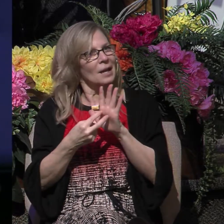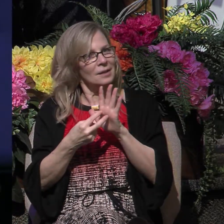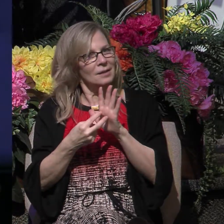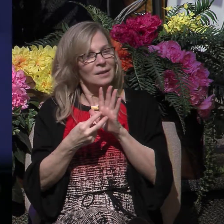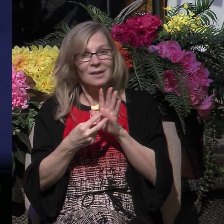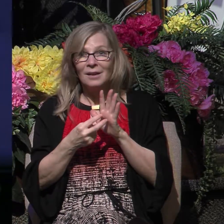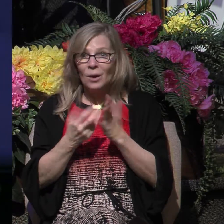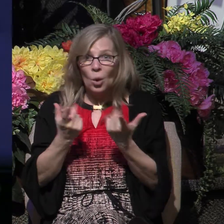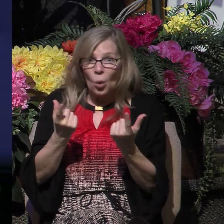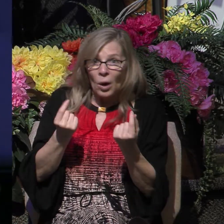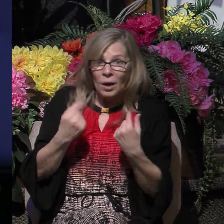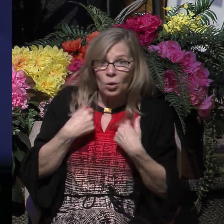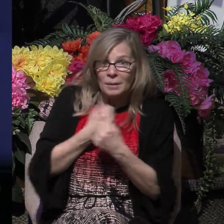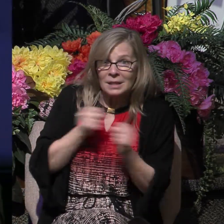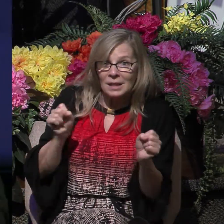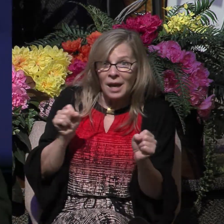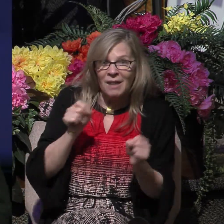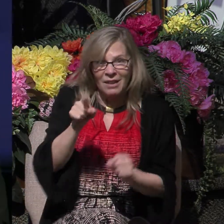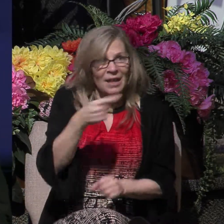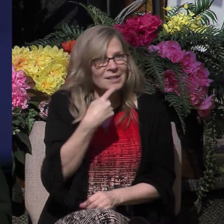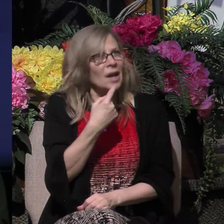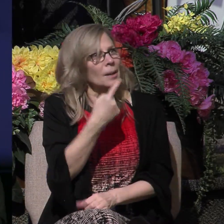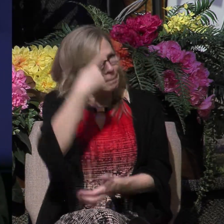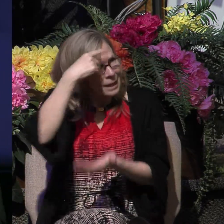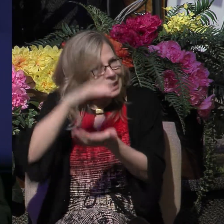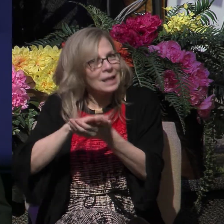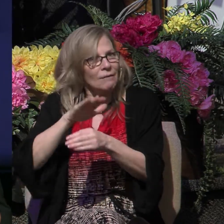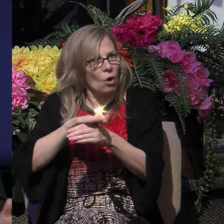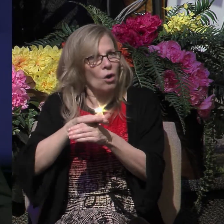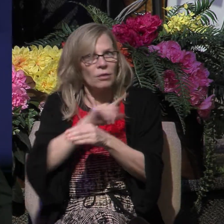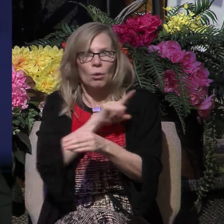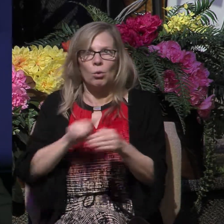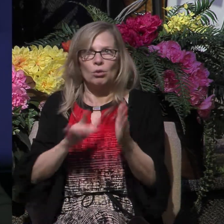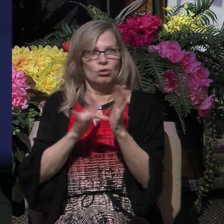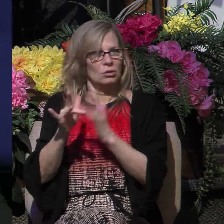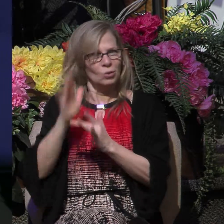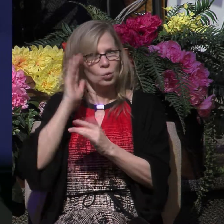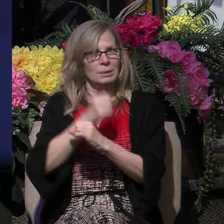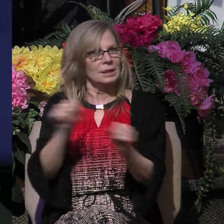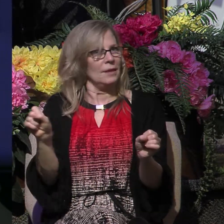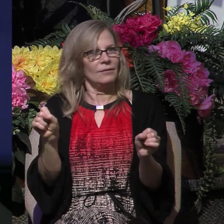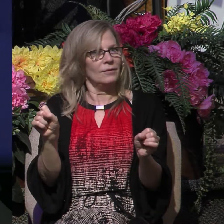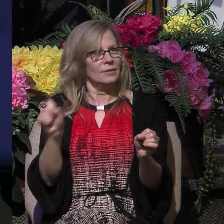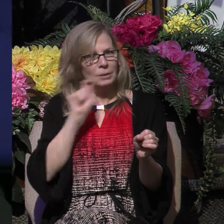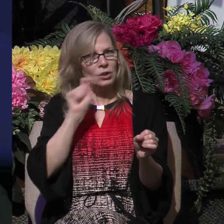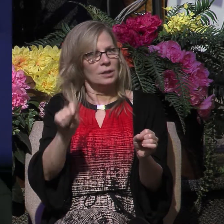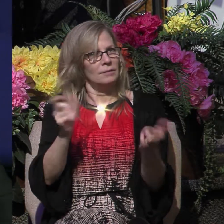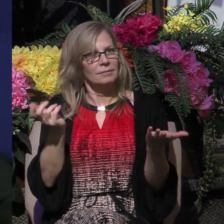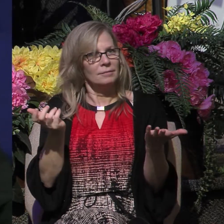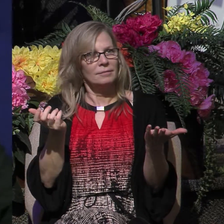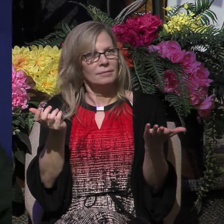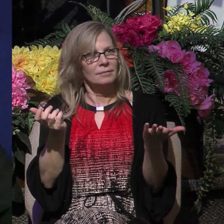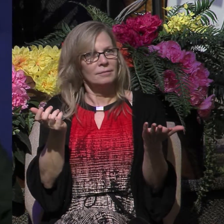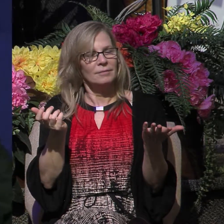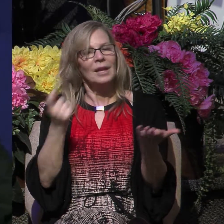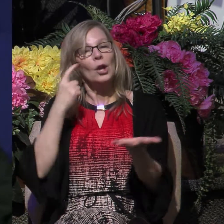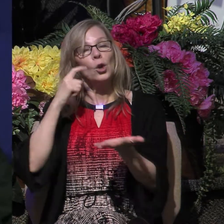do to be saved, they said, believe on the Lord Jesus Christ and you will be saved. I want you, though, to notice that they added something